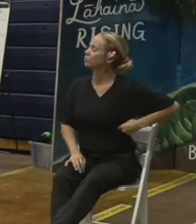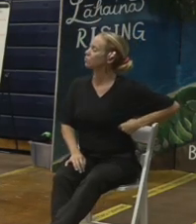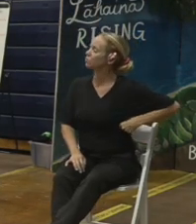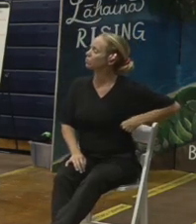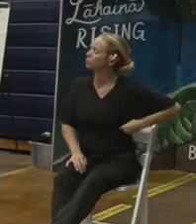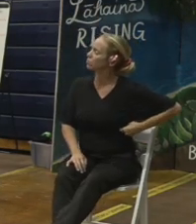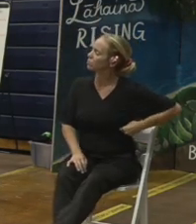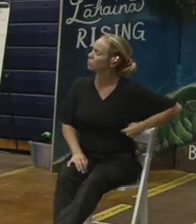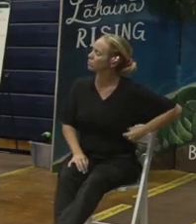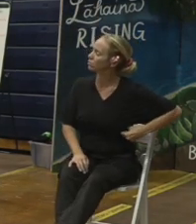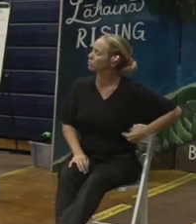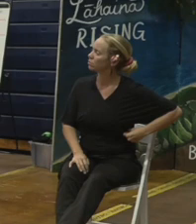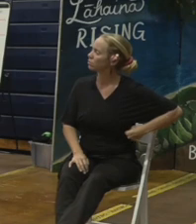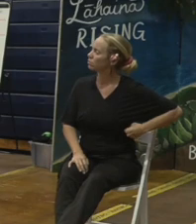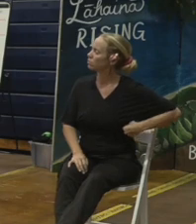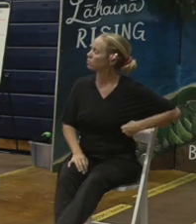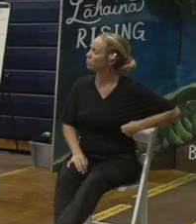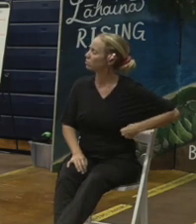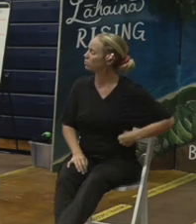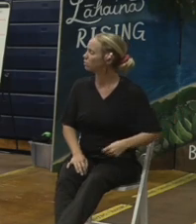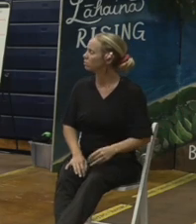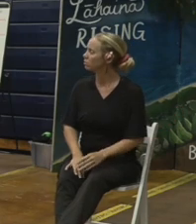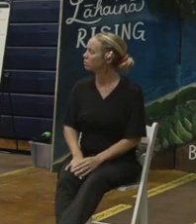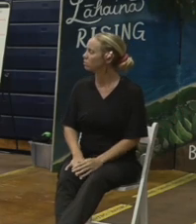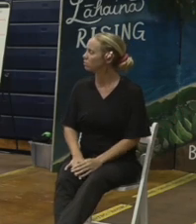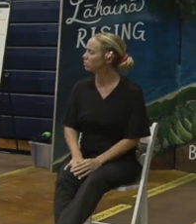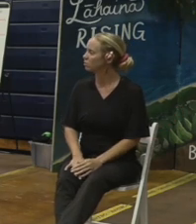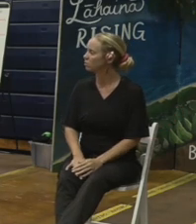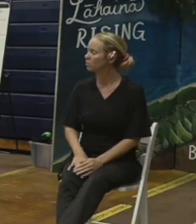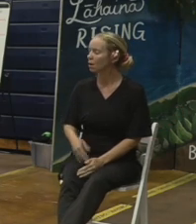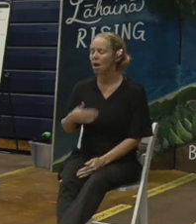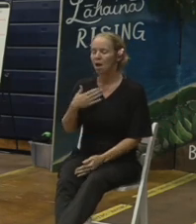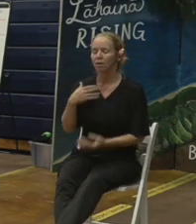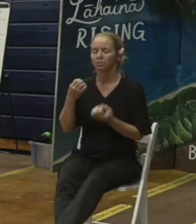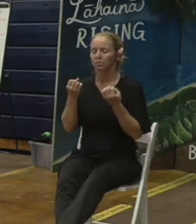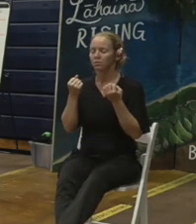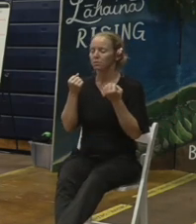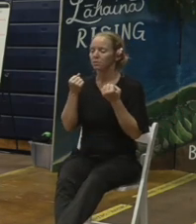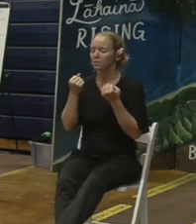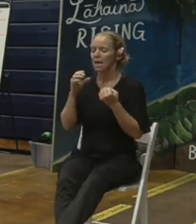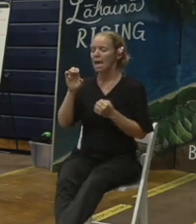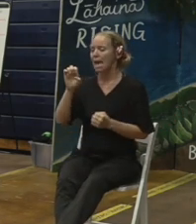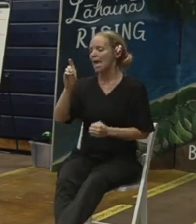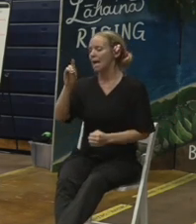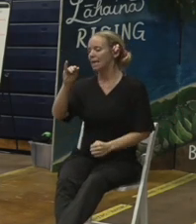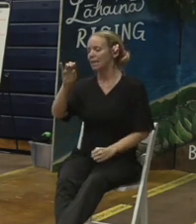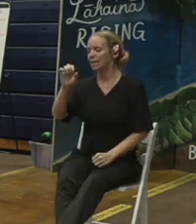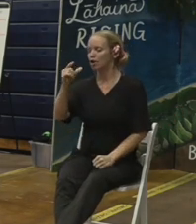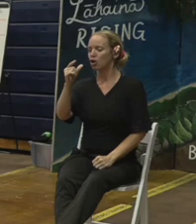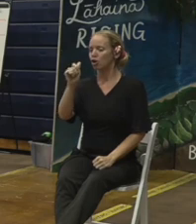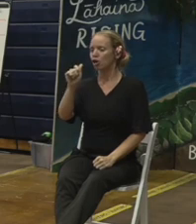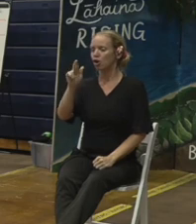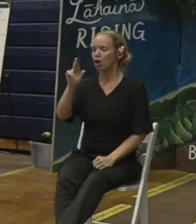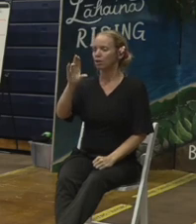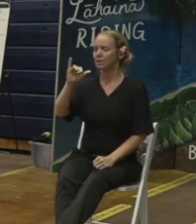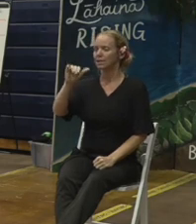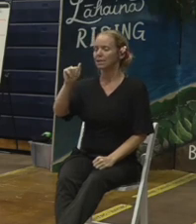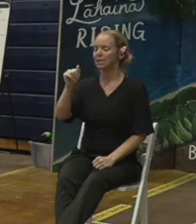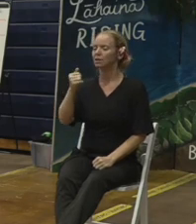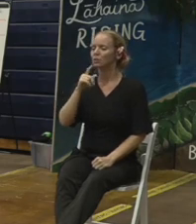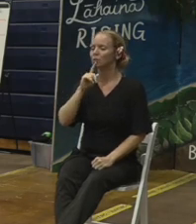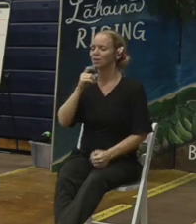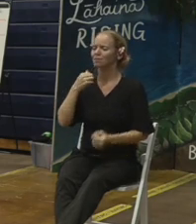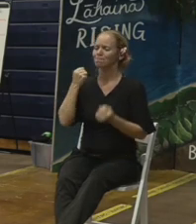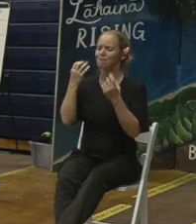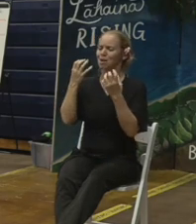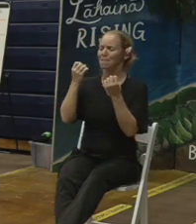I have so many questions and concerns around this my first one is